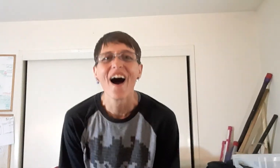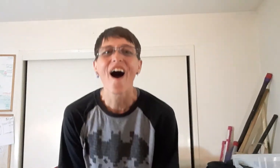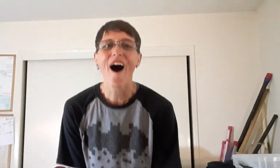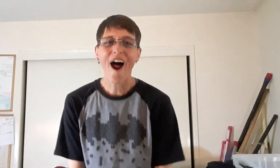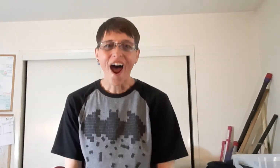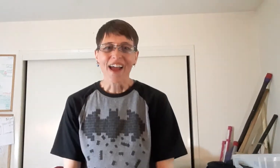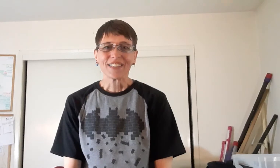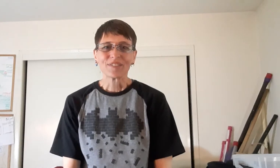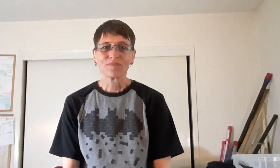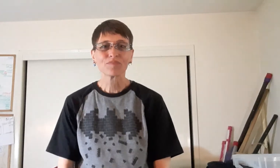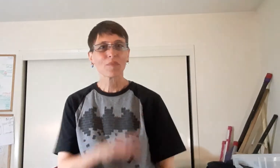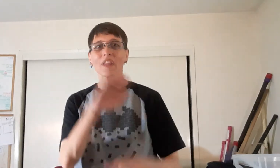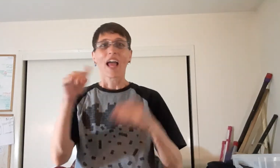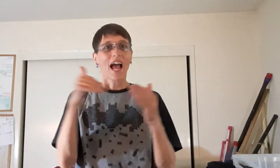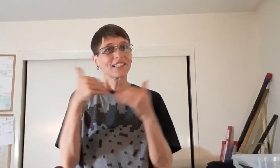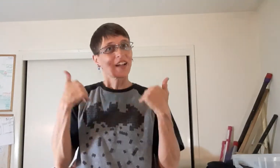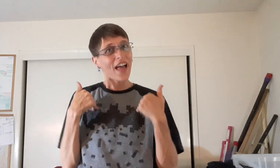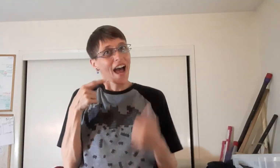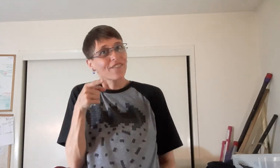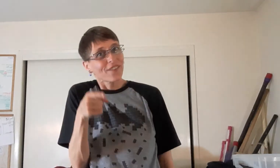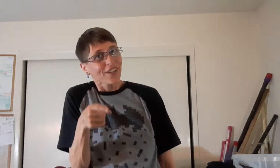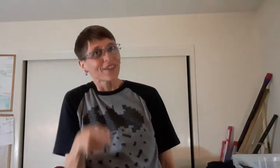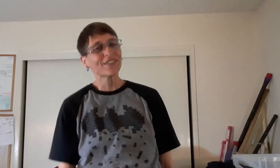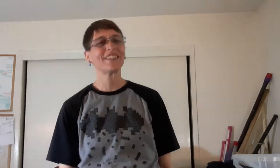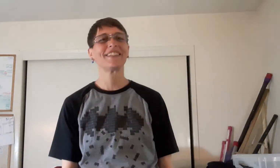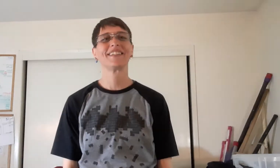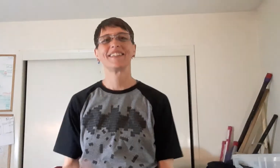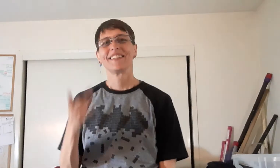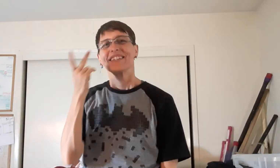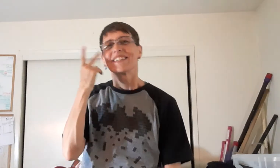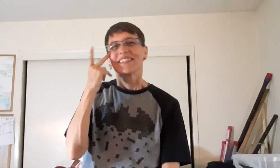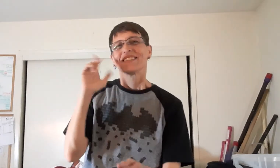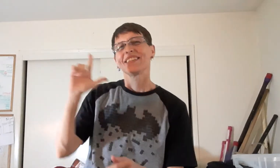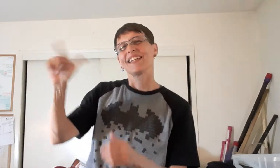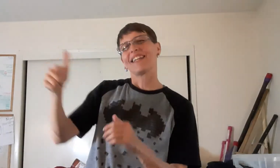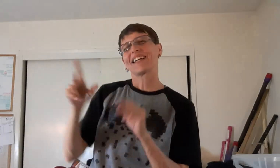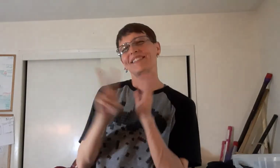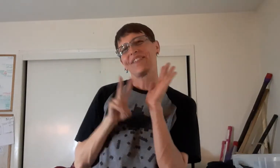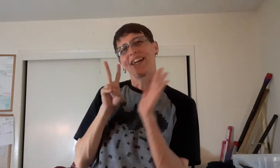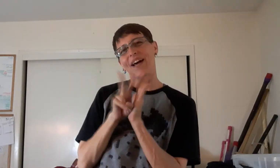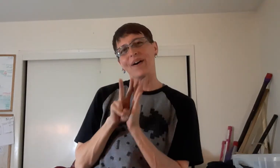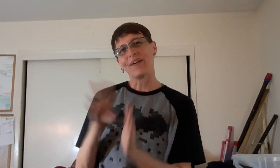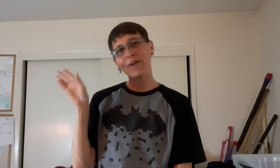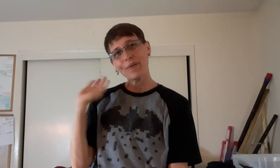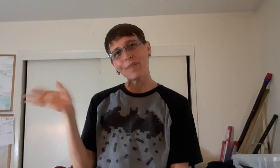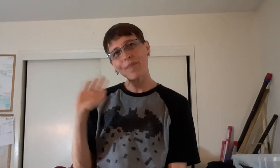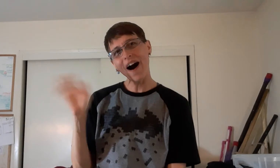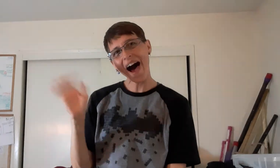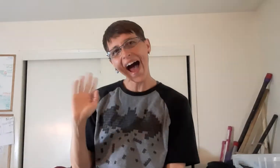All right. That's all I have for you. See you in the next video. Bye. Bye.